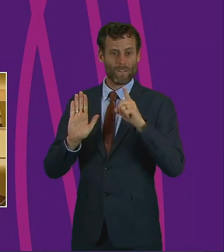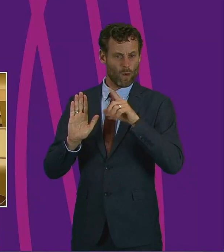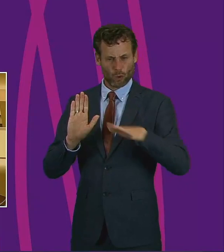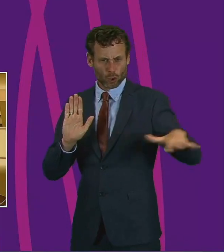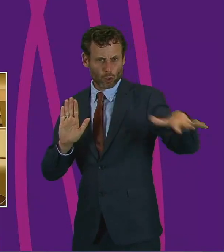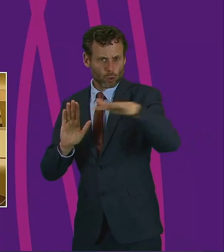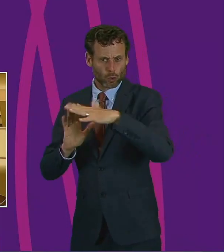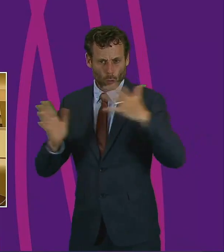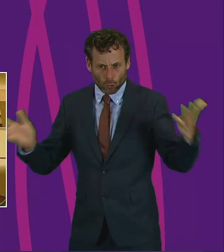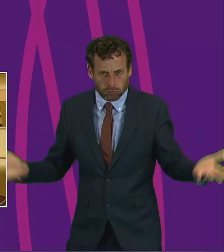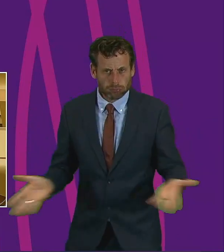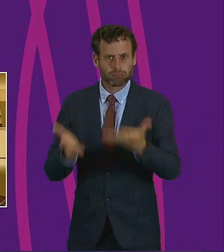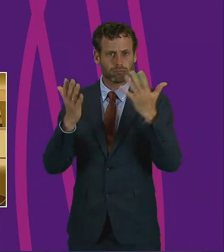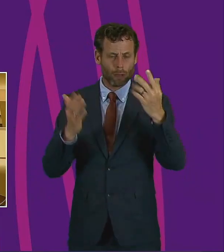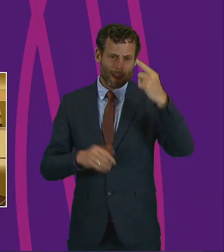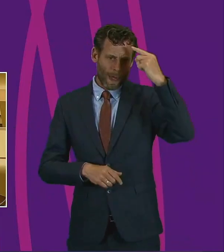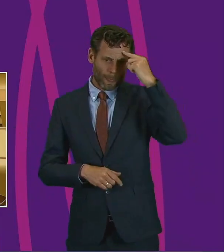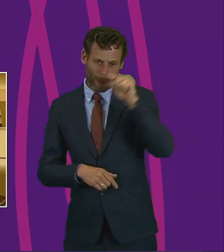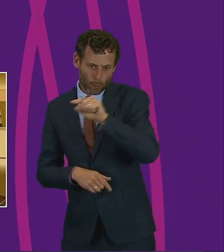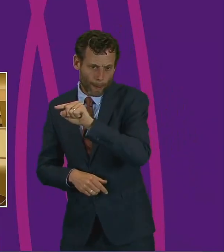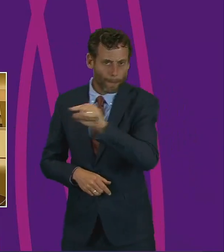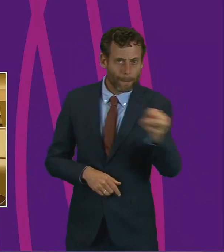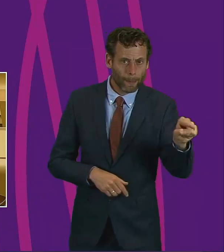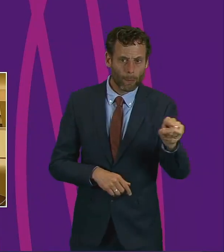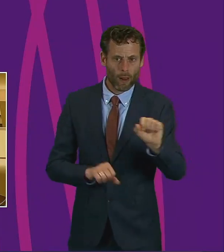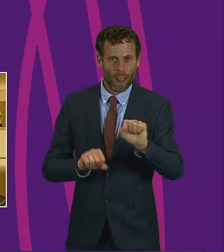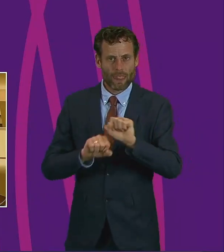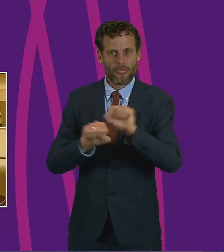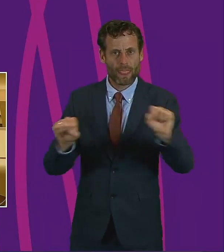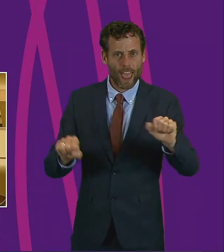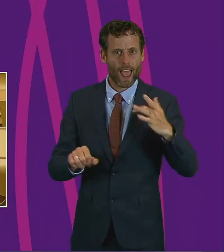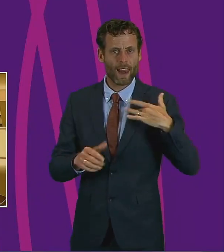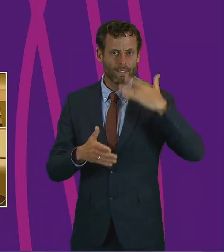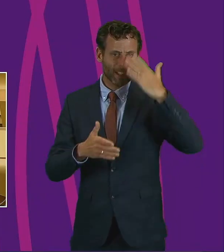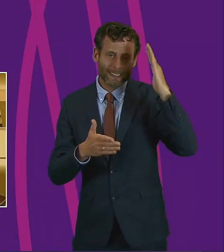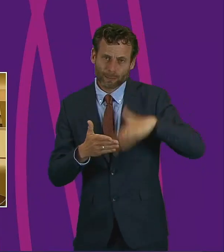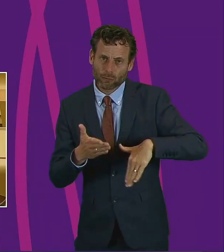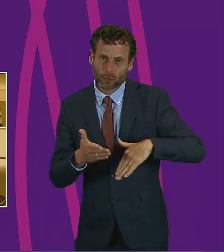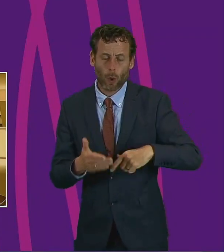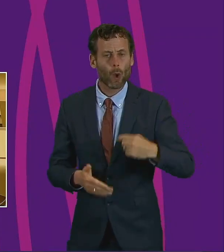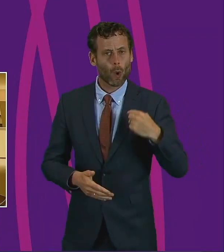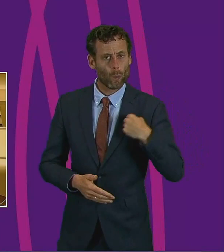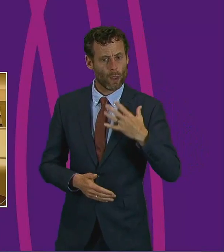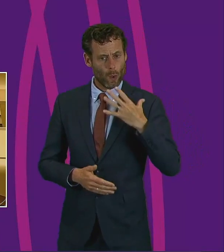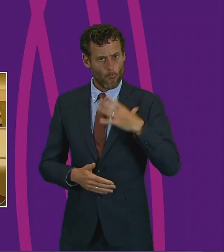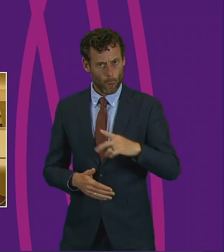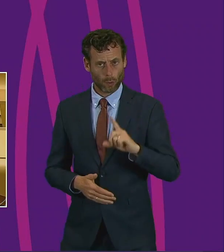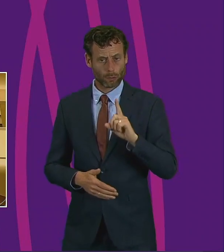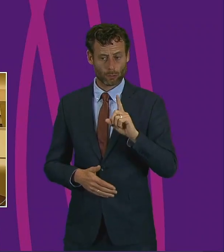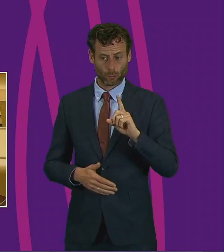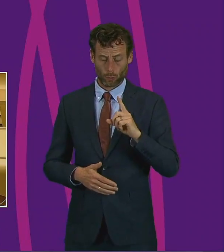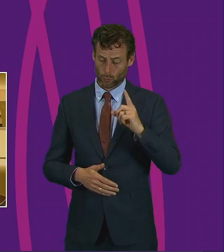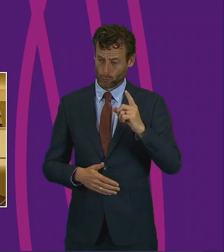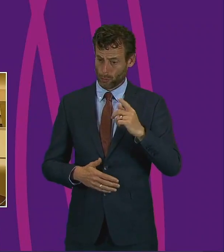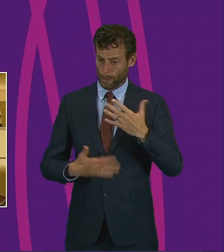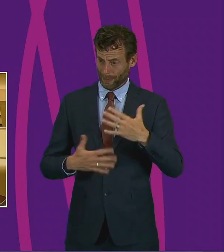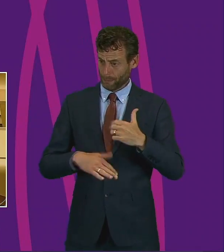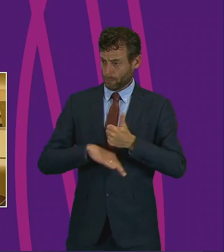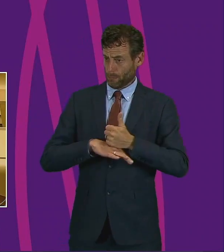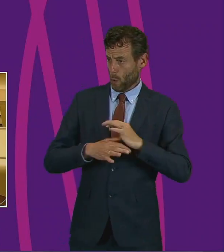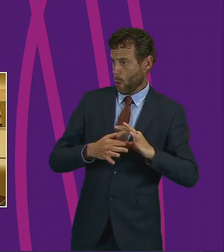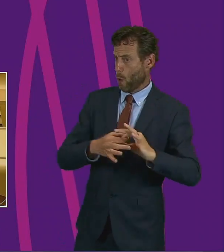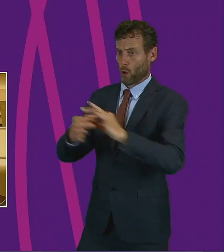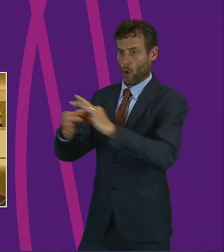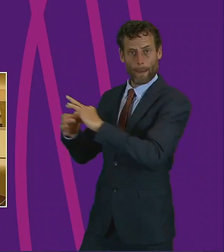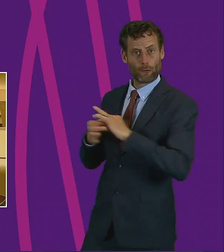takes account of people and their lived experience. We do intend to build on the collaboration that has already been taking